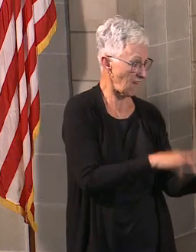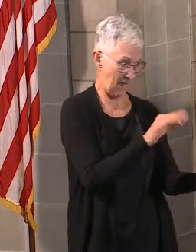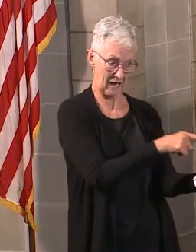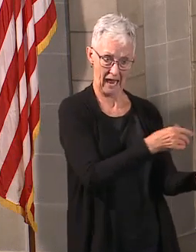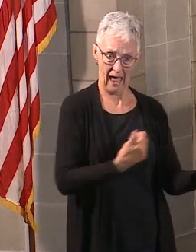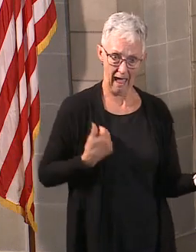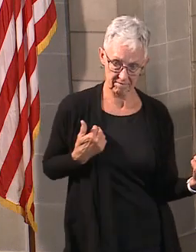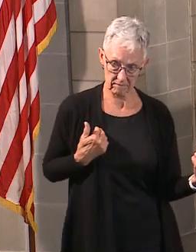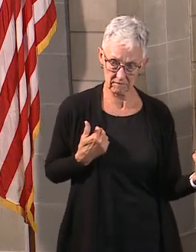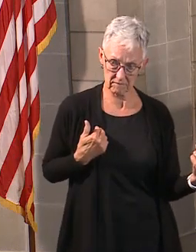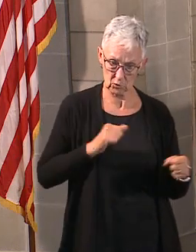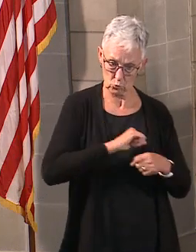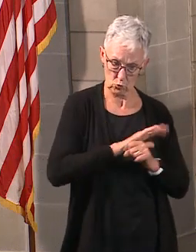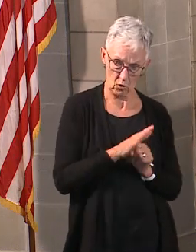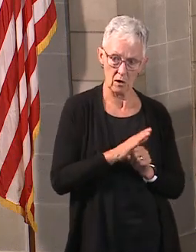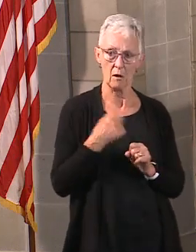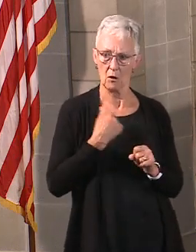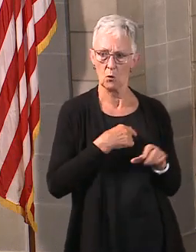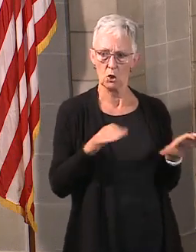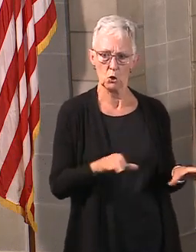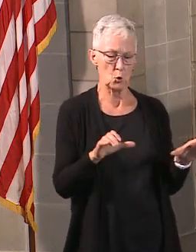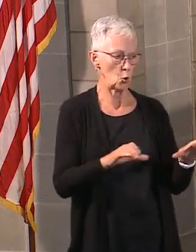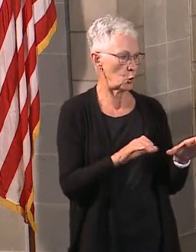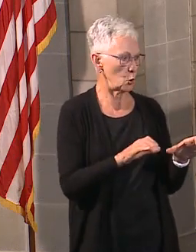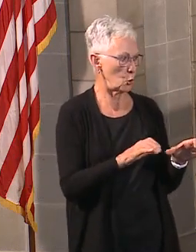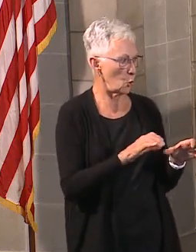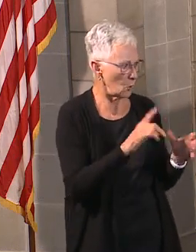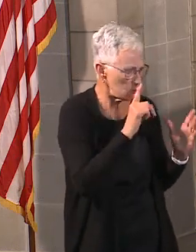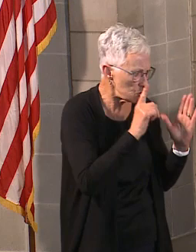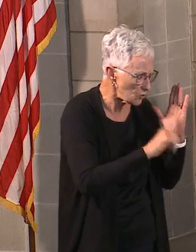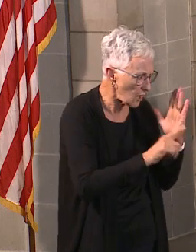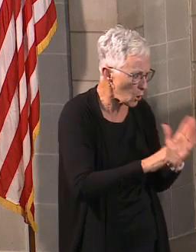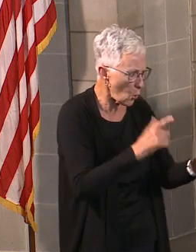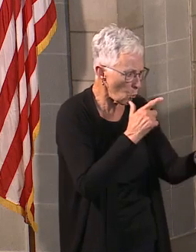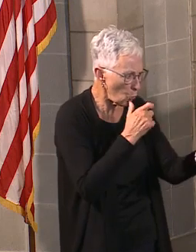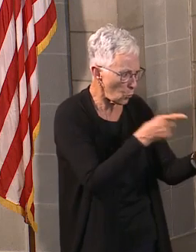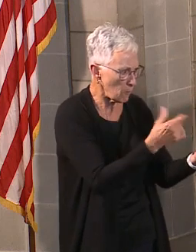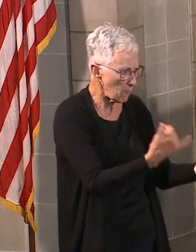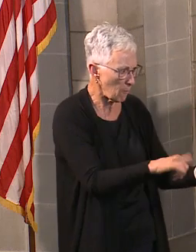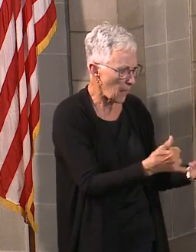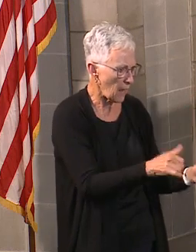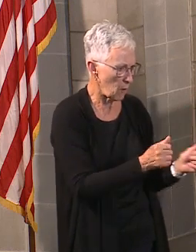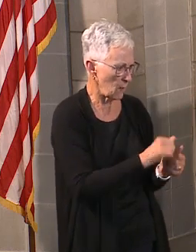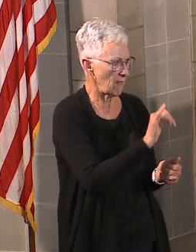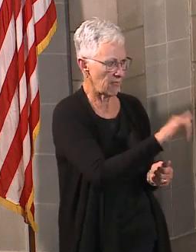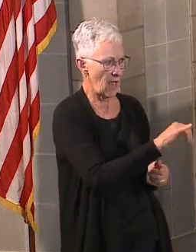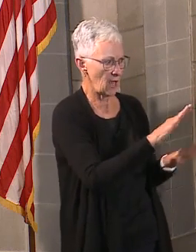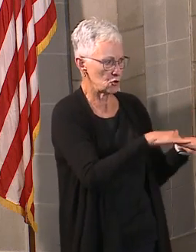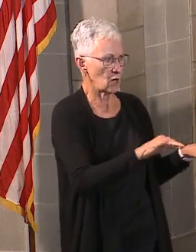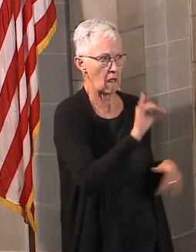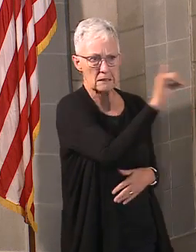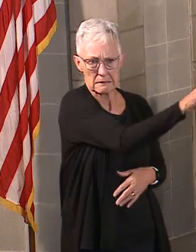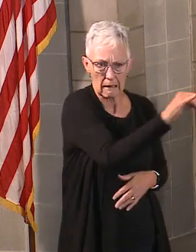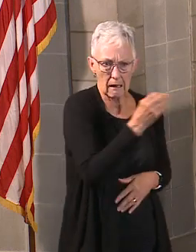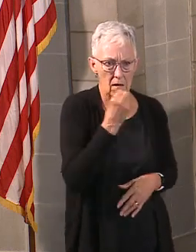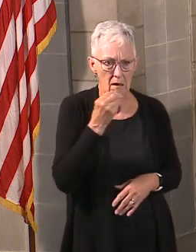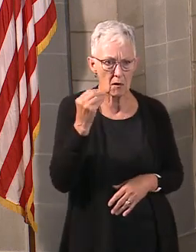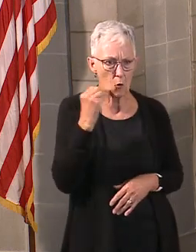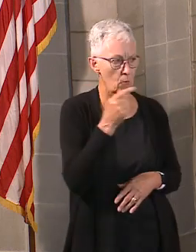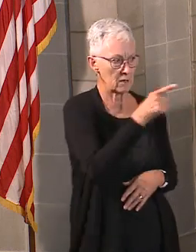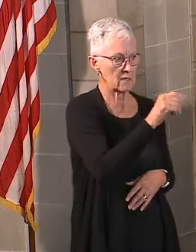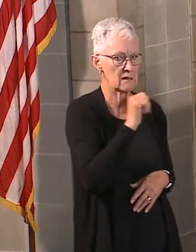steps with regard to the contact tracing and getting that child to quarantine and isolate and so forth so that they're not infecting other people. So